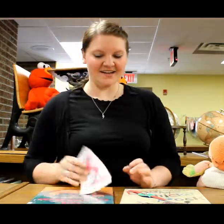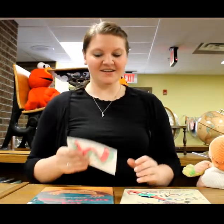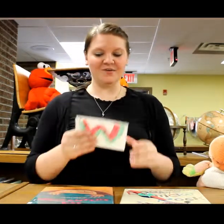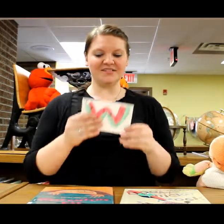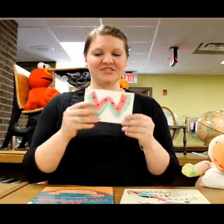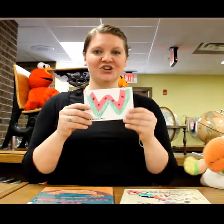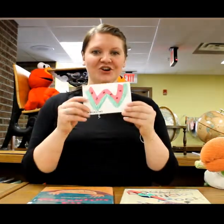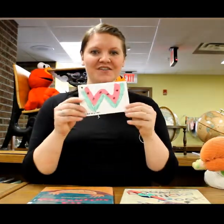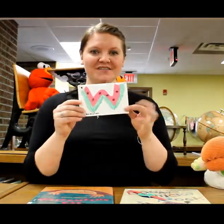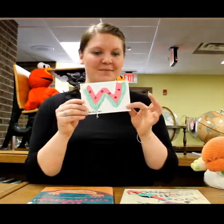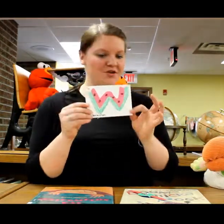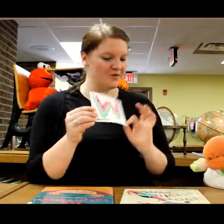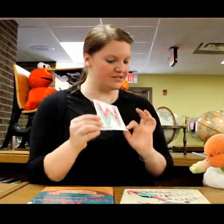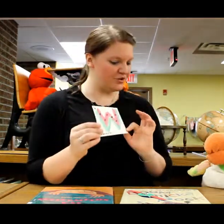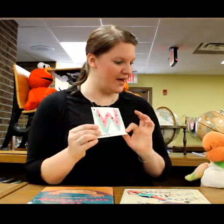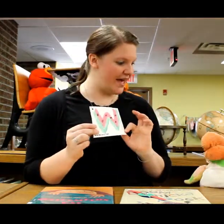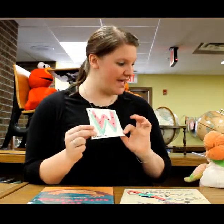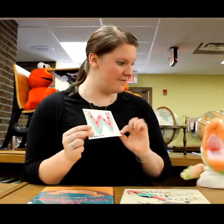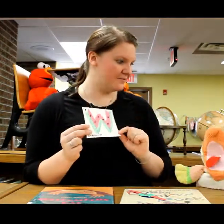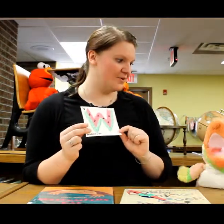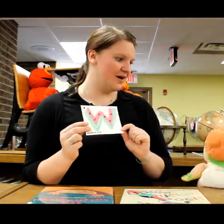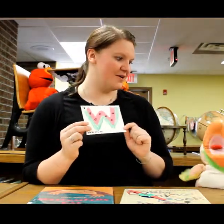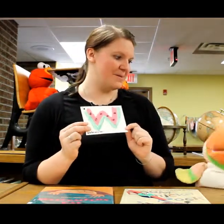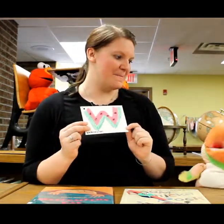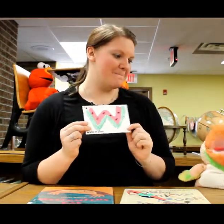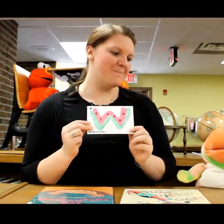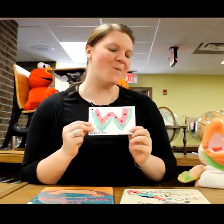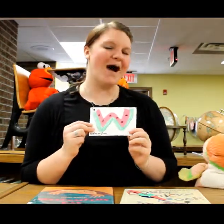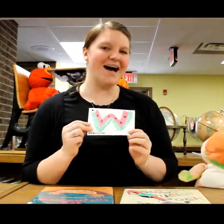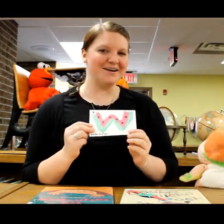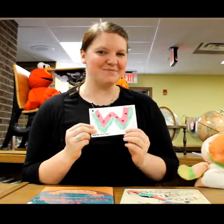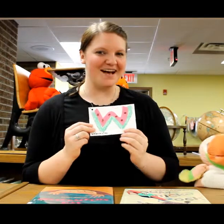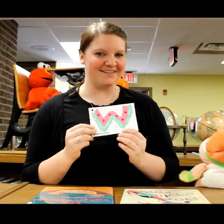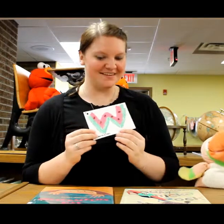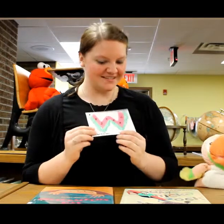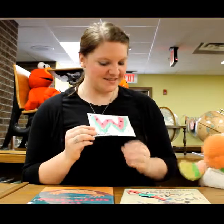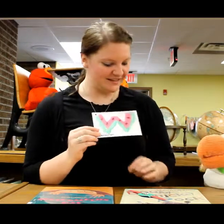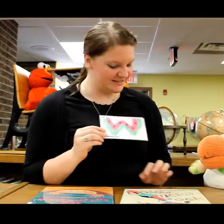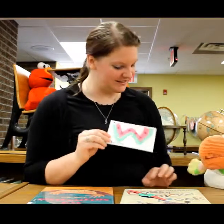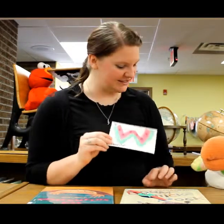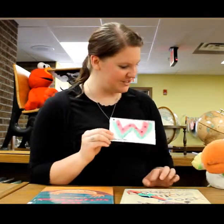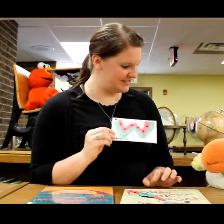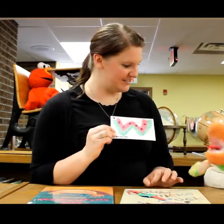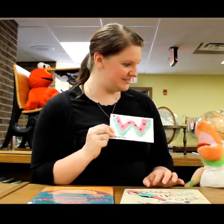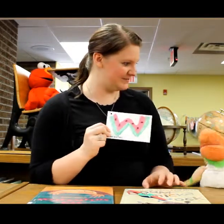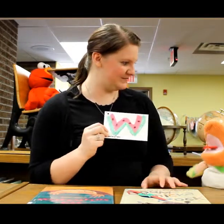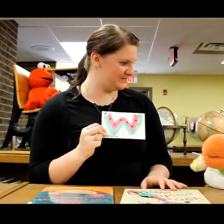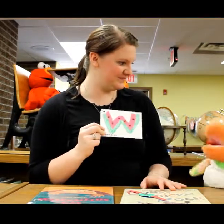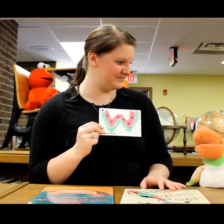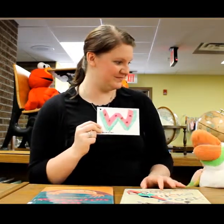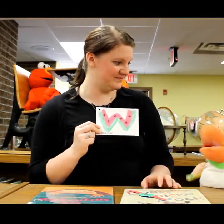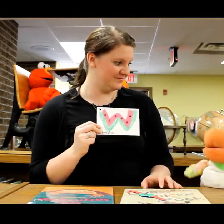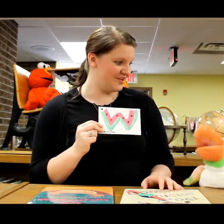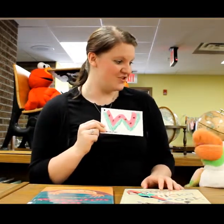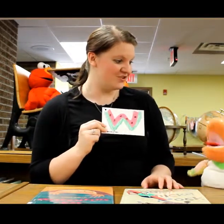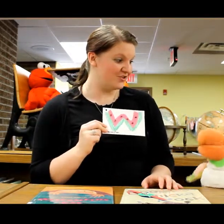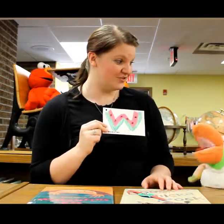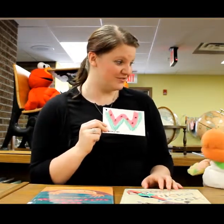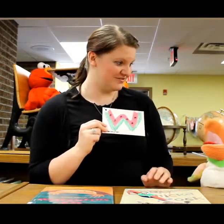It was to turn the W into a watermelon. Doesn't that look delicious? It does. I could eat it right now. Especially those